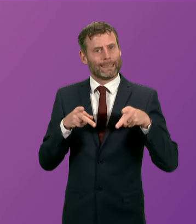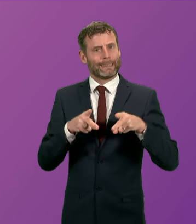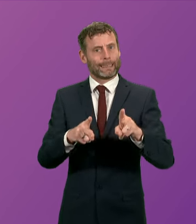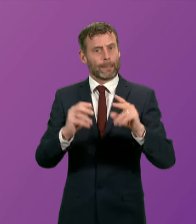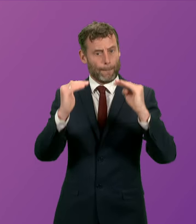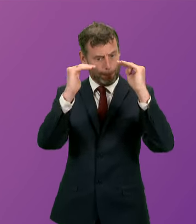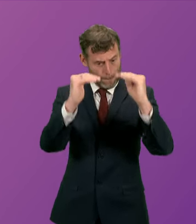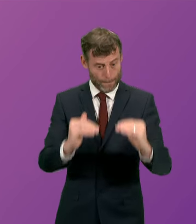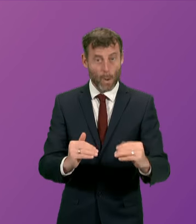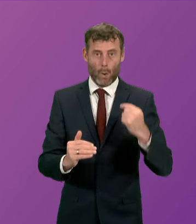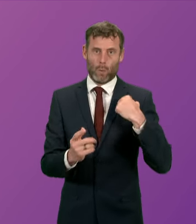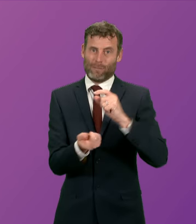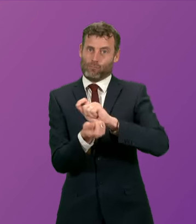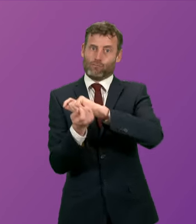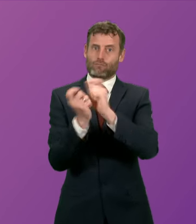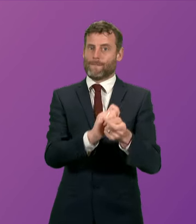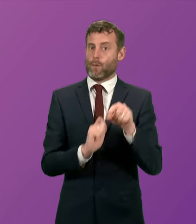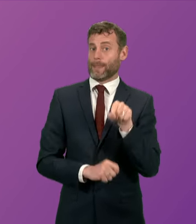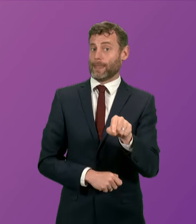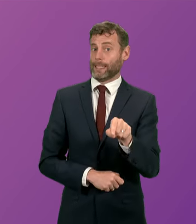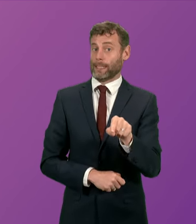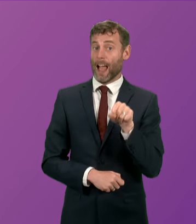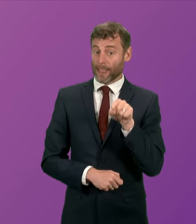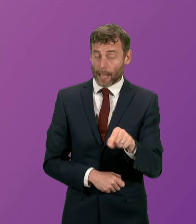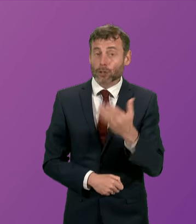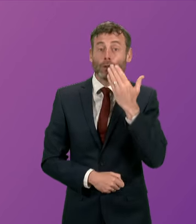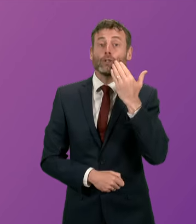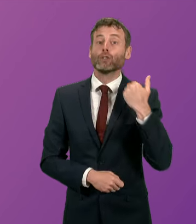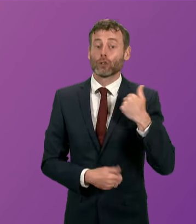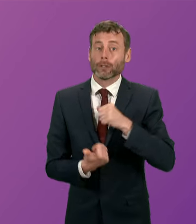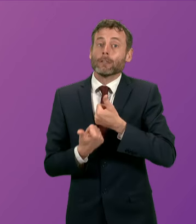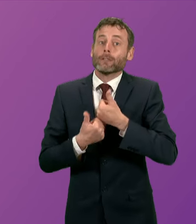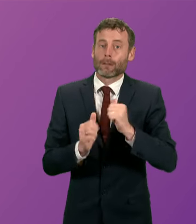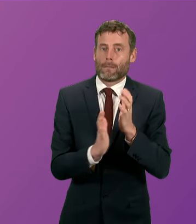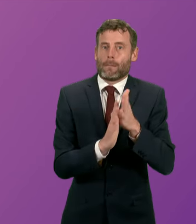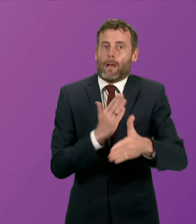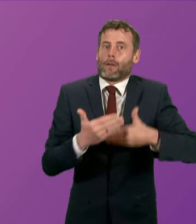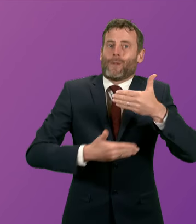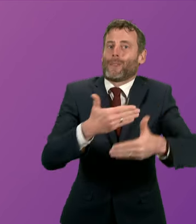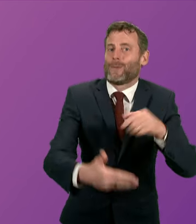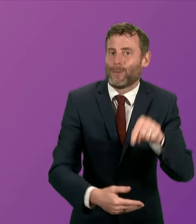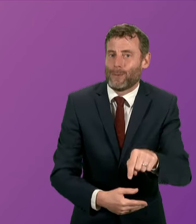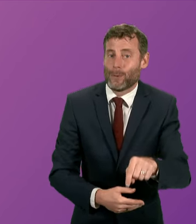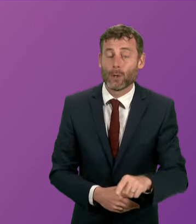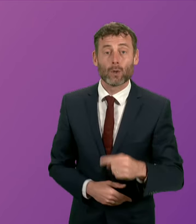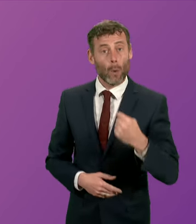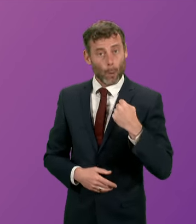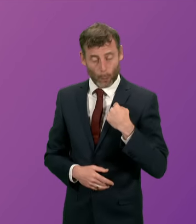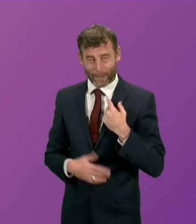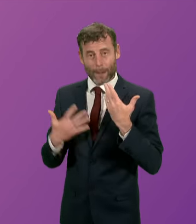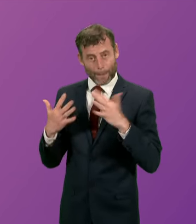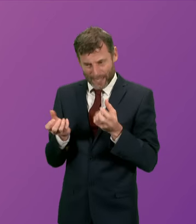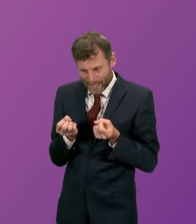And, obviously, we're in the early days of the implementation of that reform package. So, by combination of the investment in the workforce